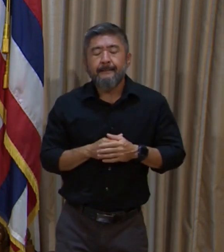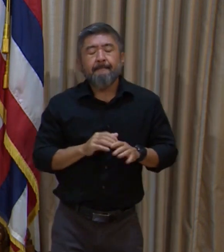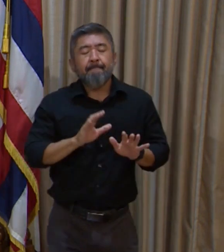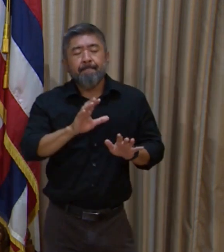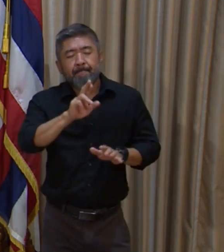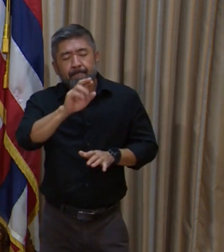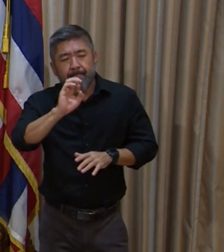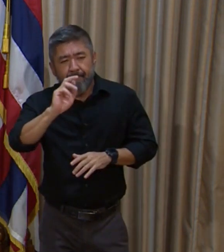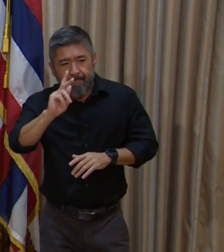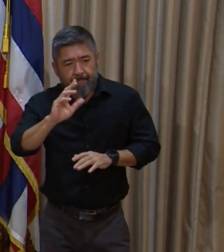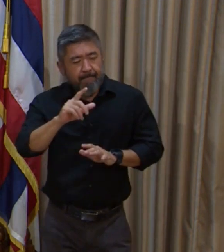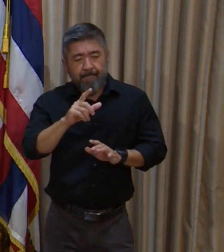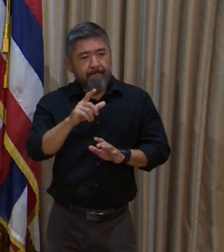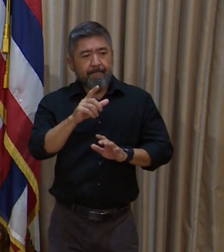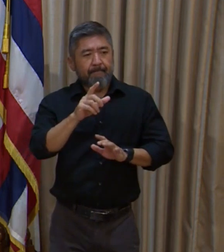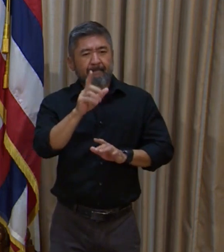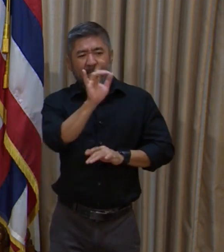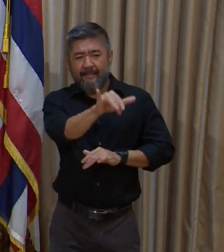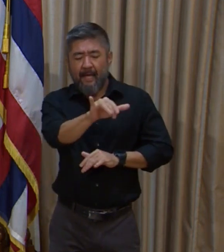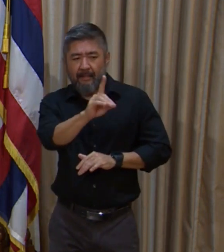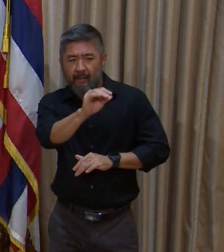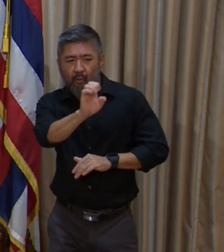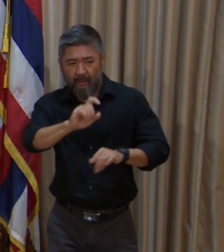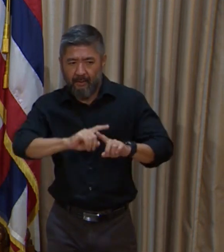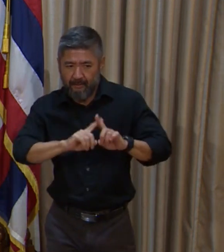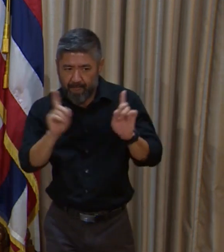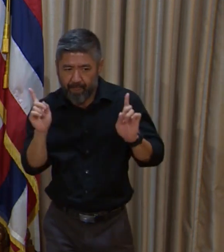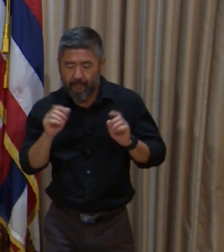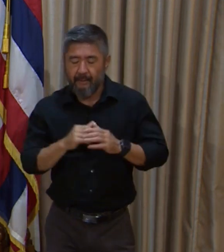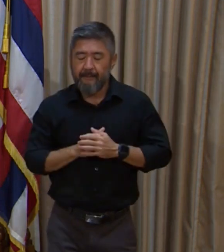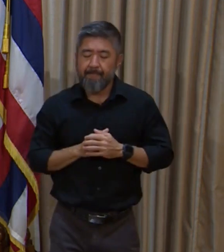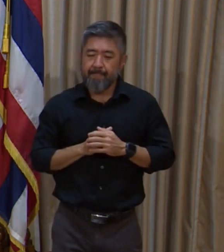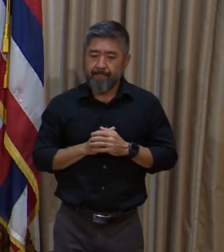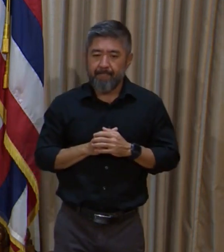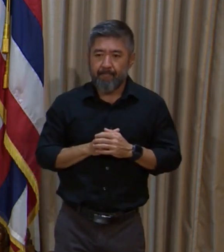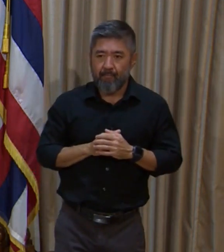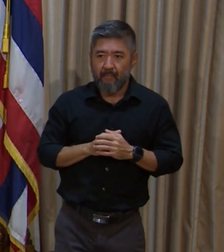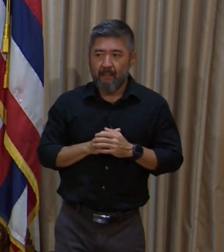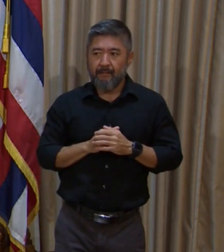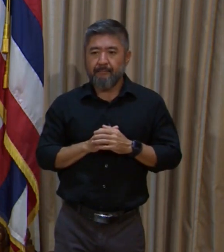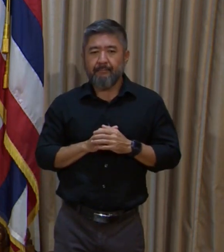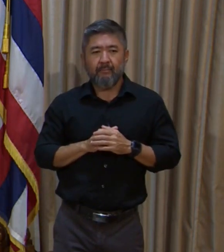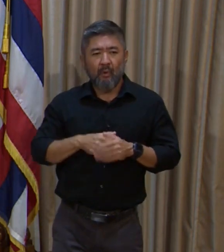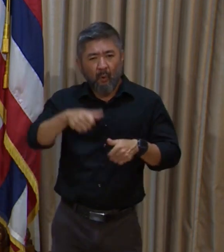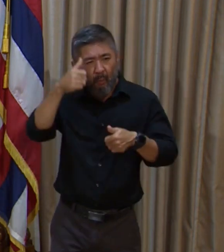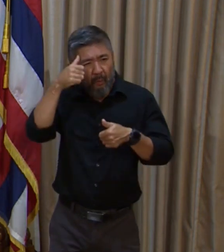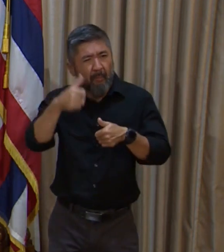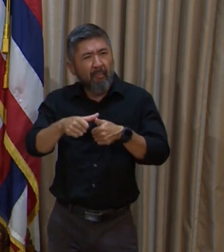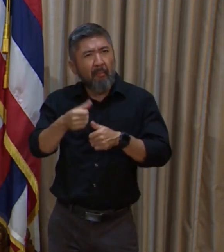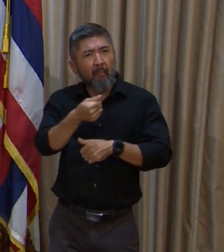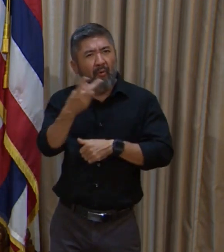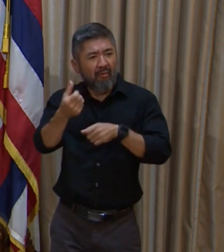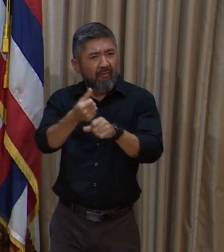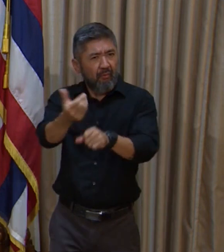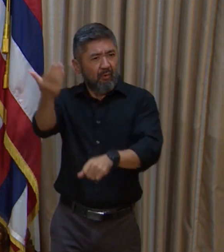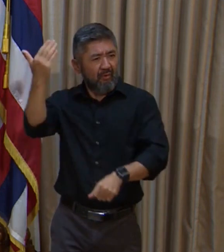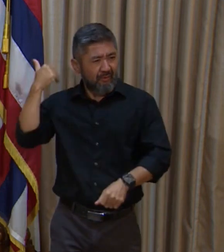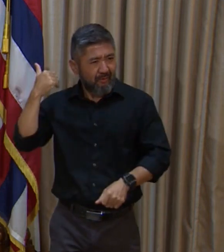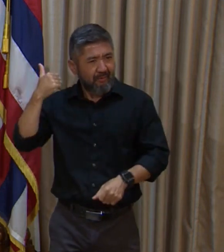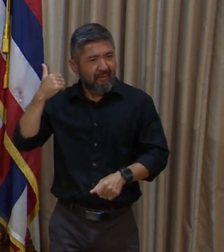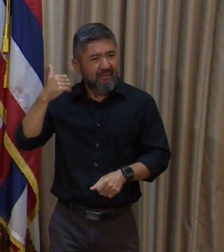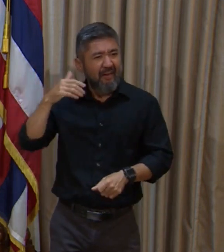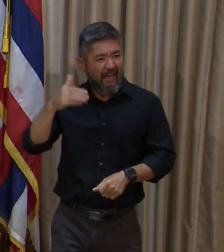as you may recall, when we first implemented furloughs a couple years back, the